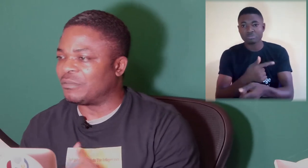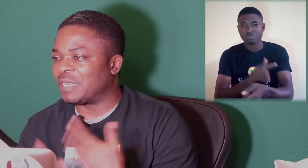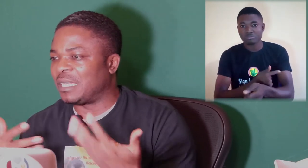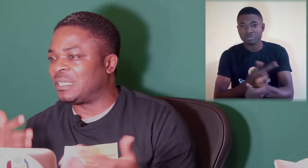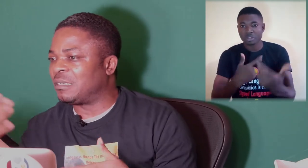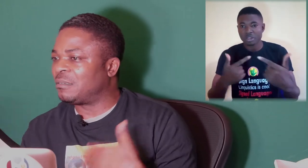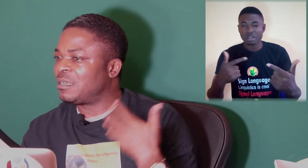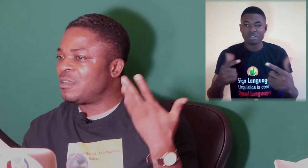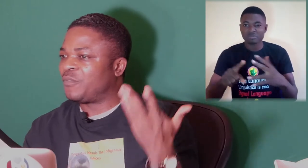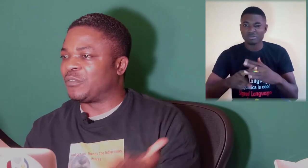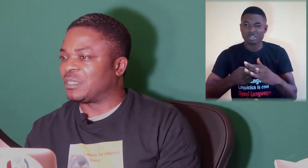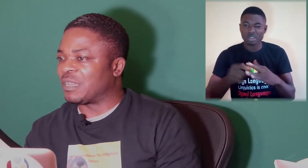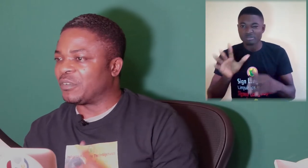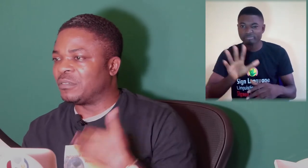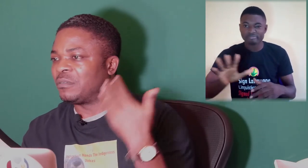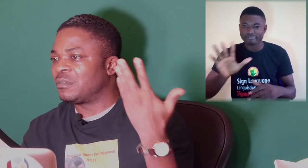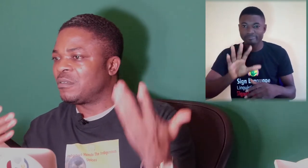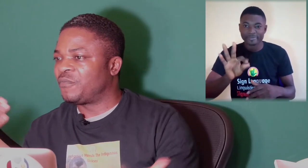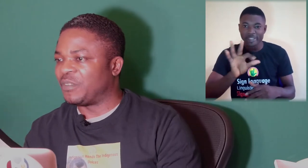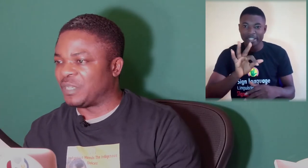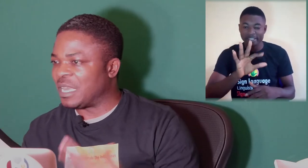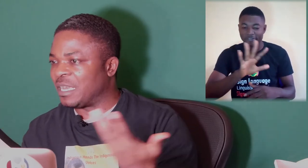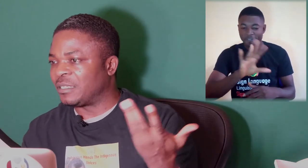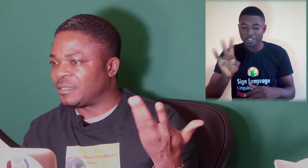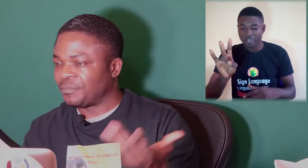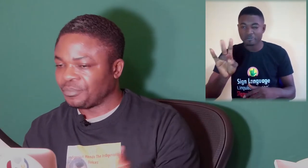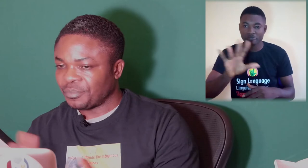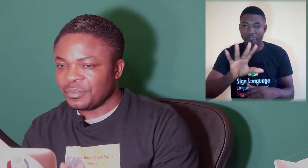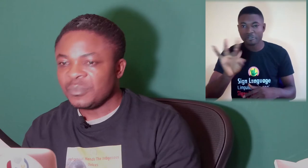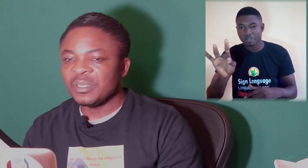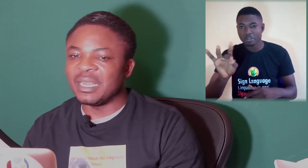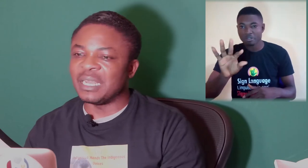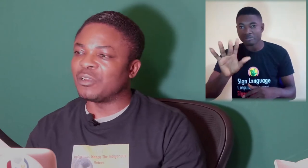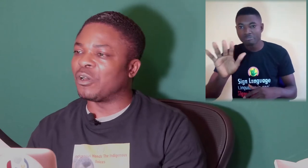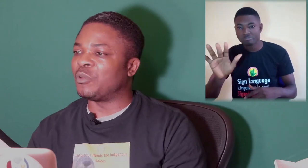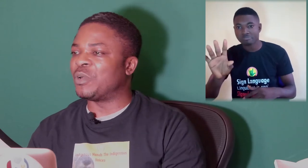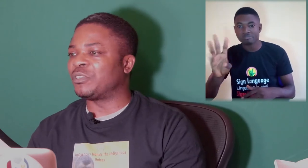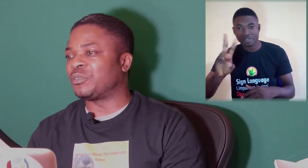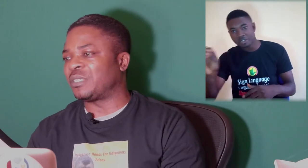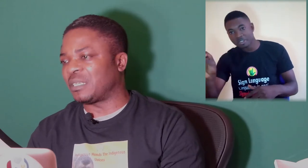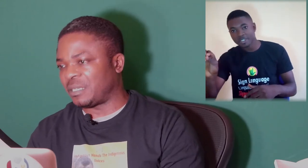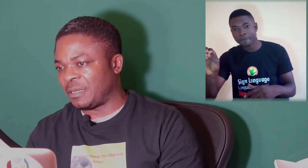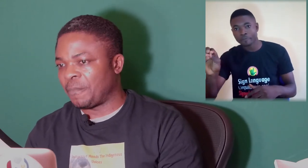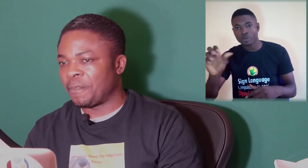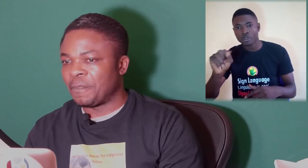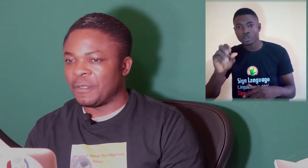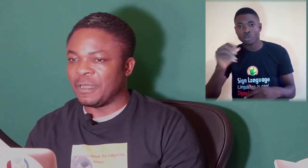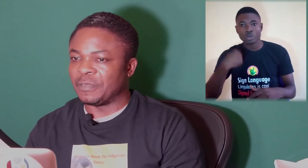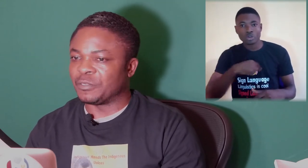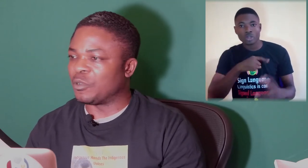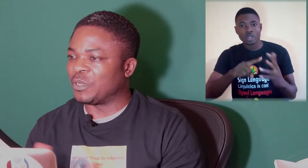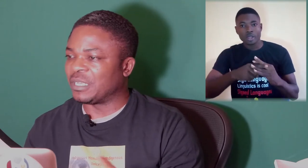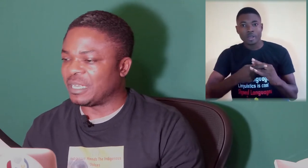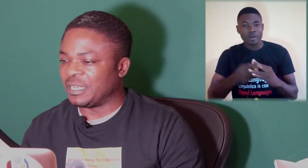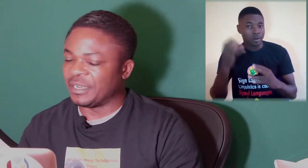1957, 58 and all the way to 60. And so we started hearing